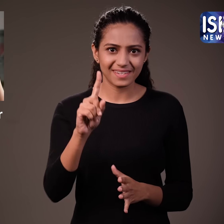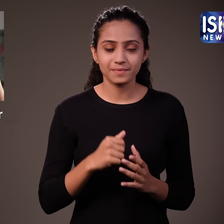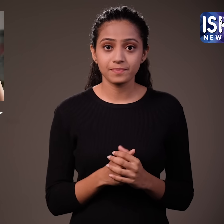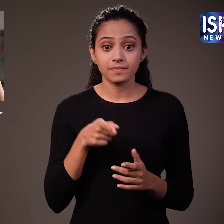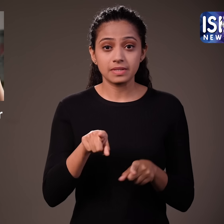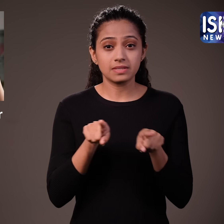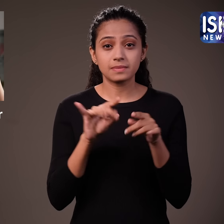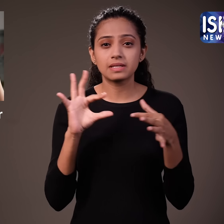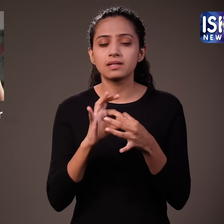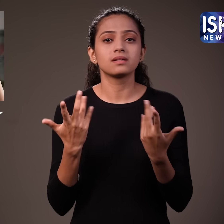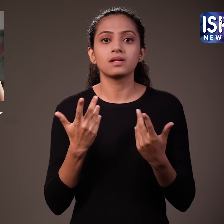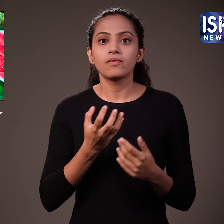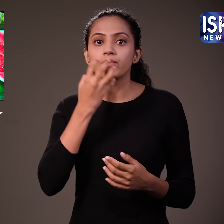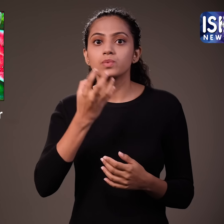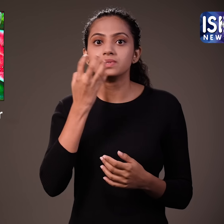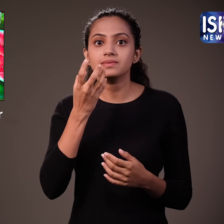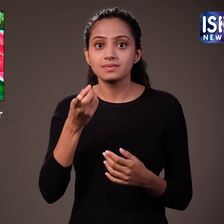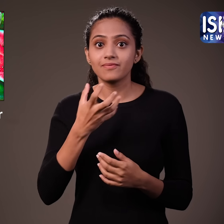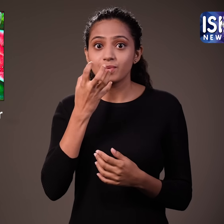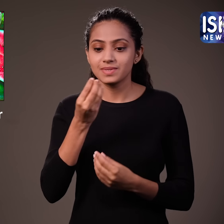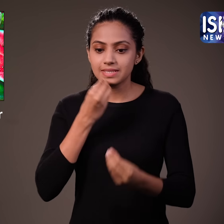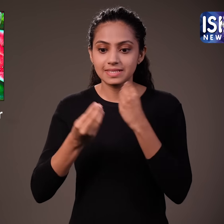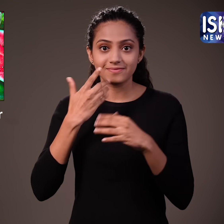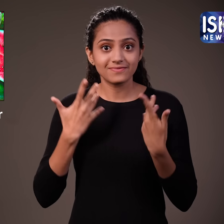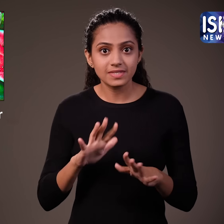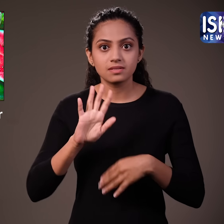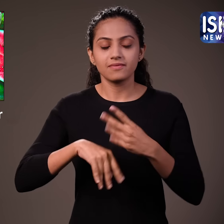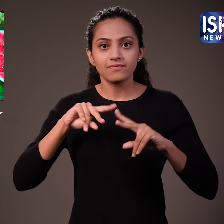There are certain foods after which we must not drink water immediately.